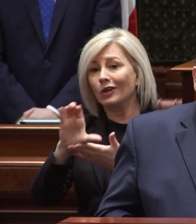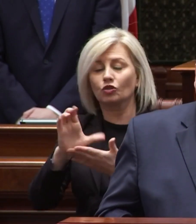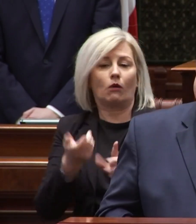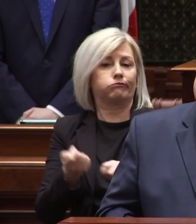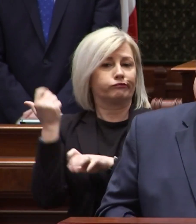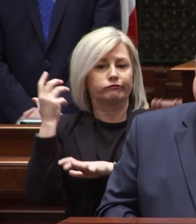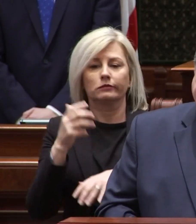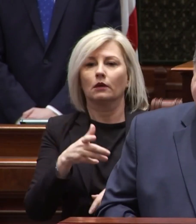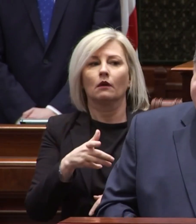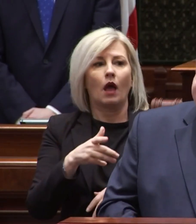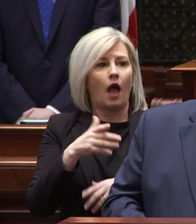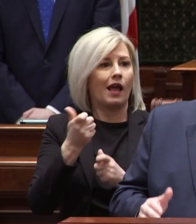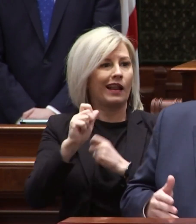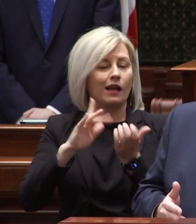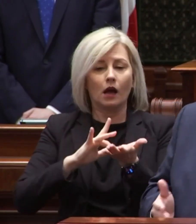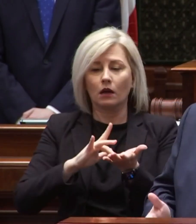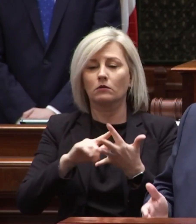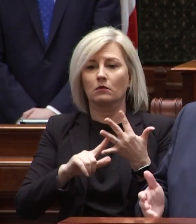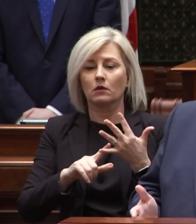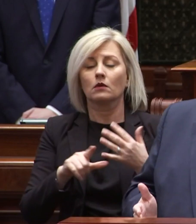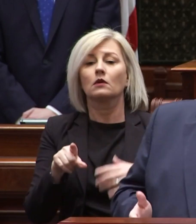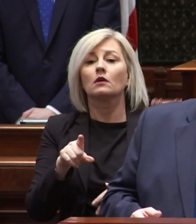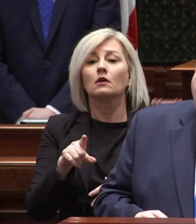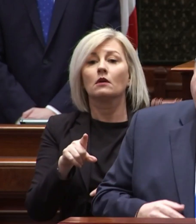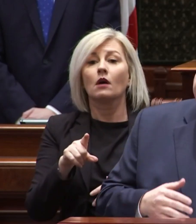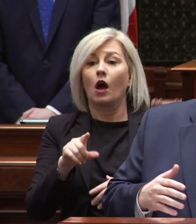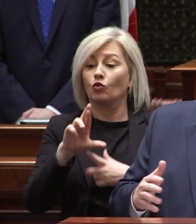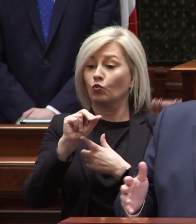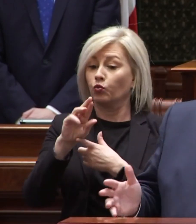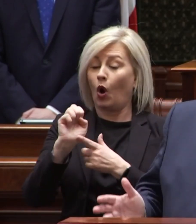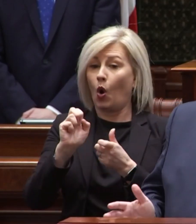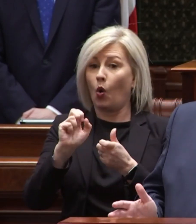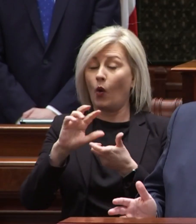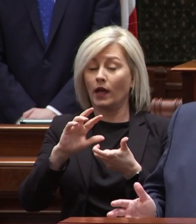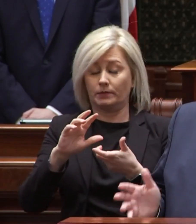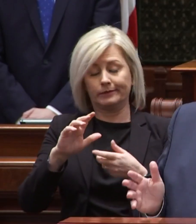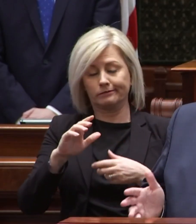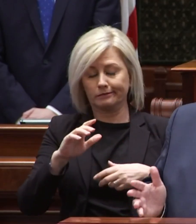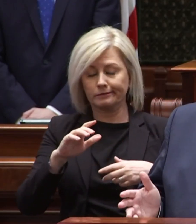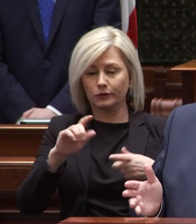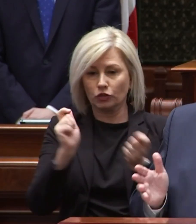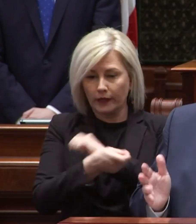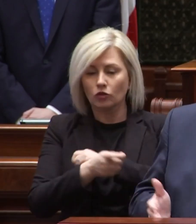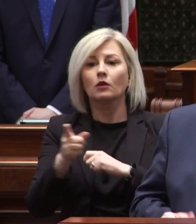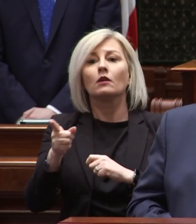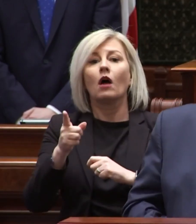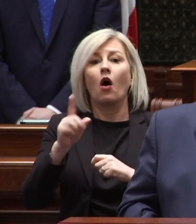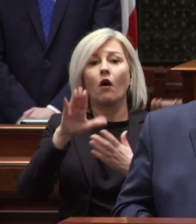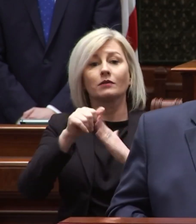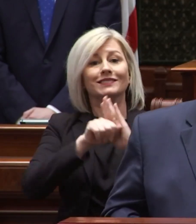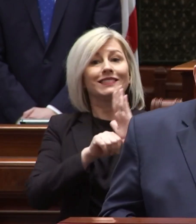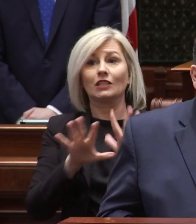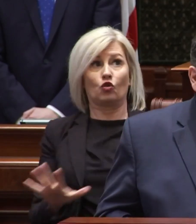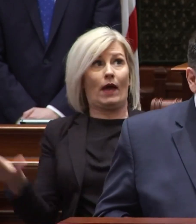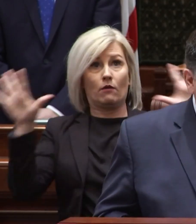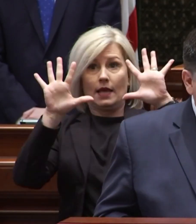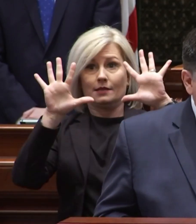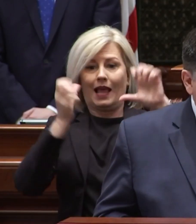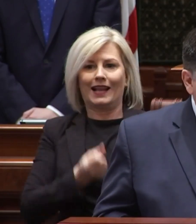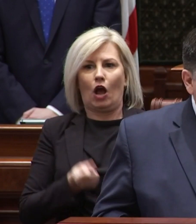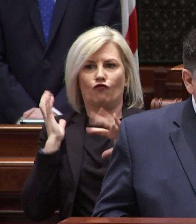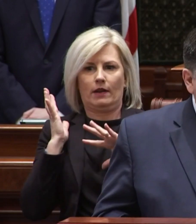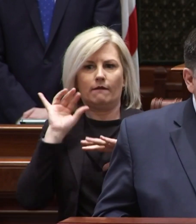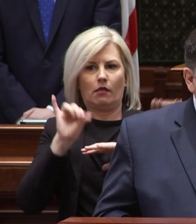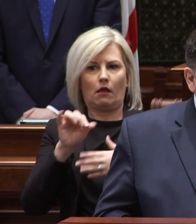and abortive medications since roe was overturned all the states around us have taken away reproductive freedom from their